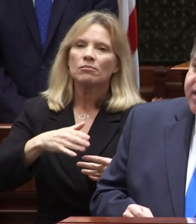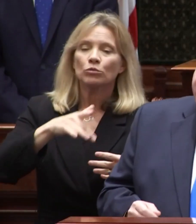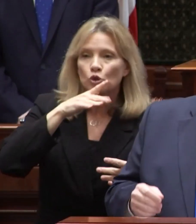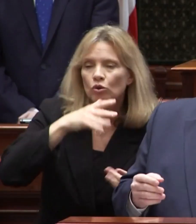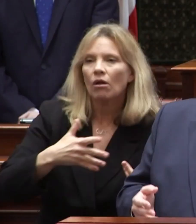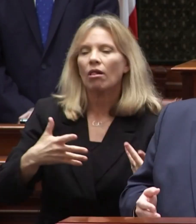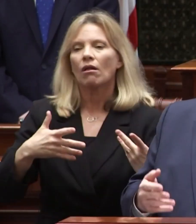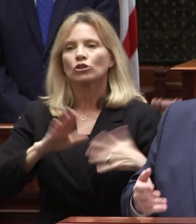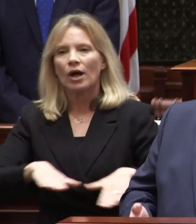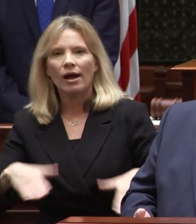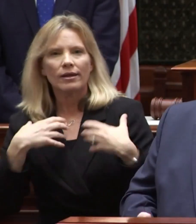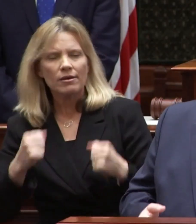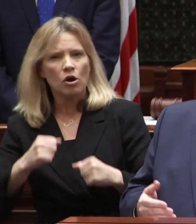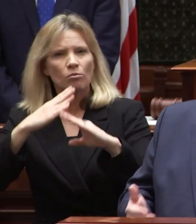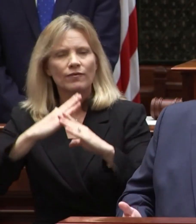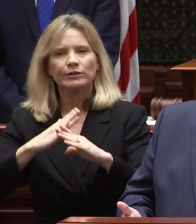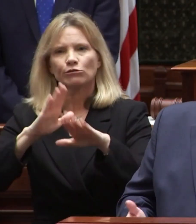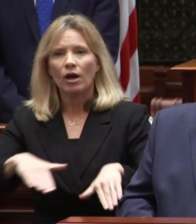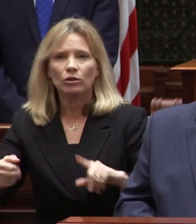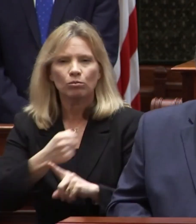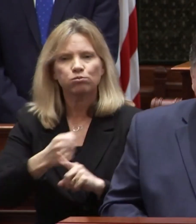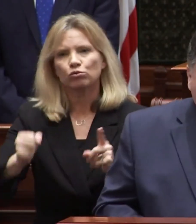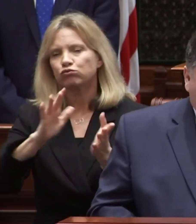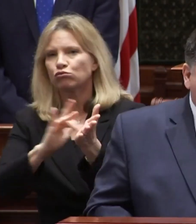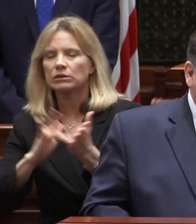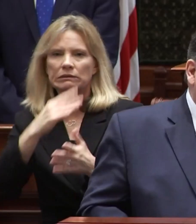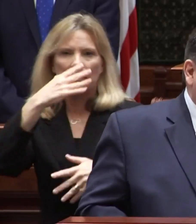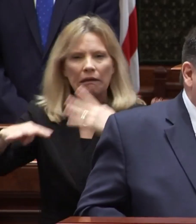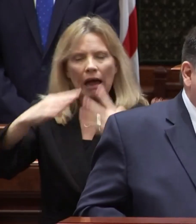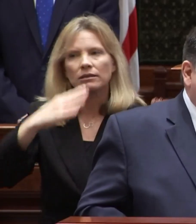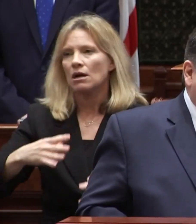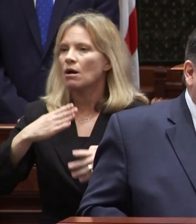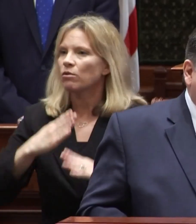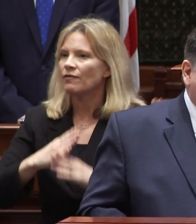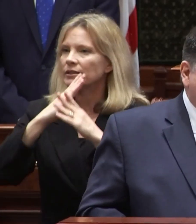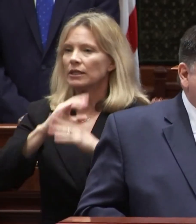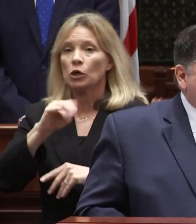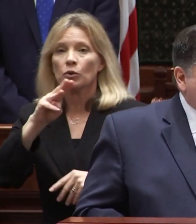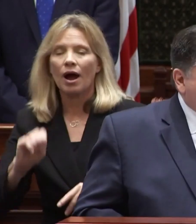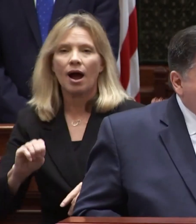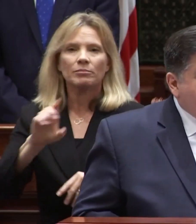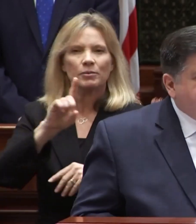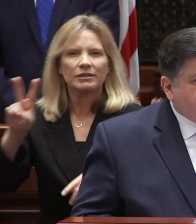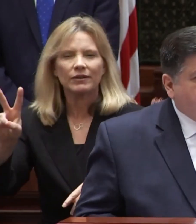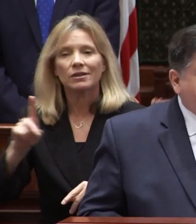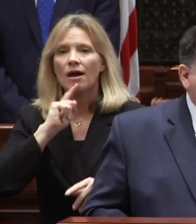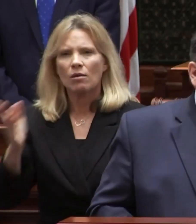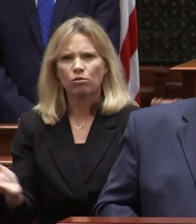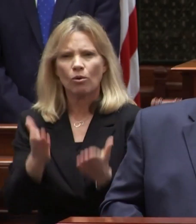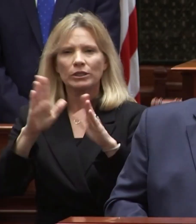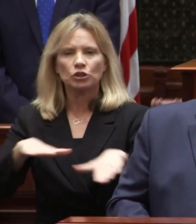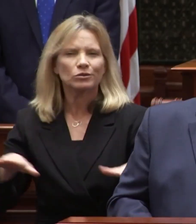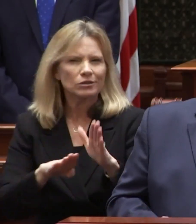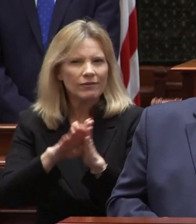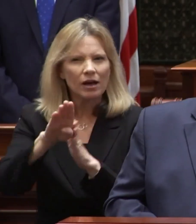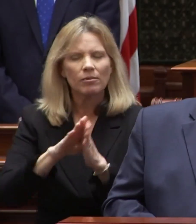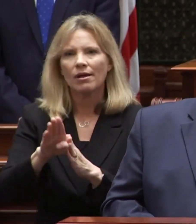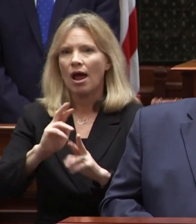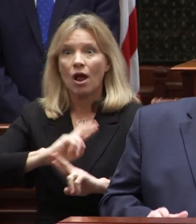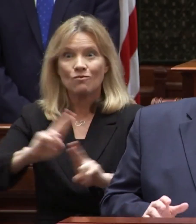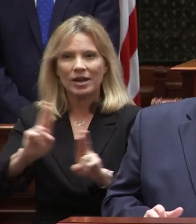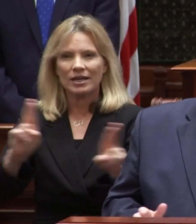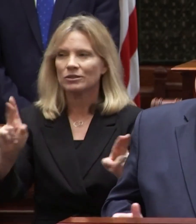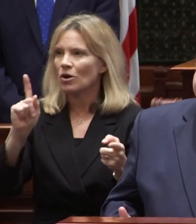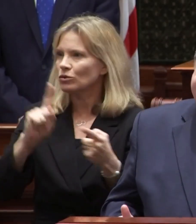child health preventing child abuse and neglect preventing crime and domestic violence and promoting children's development and